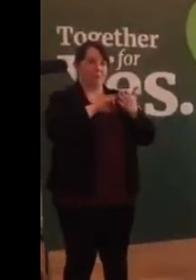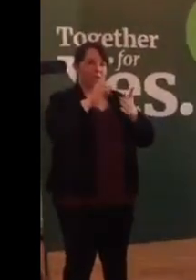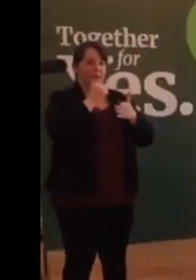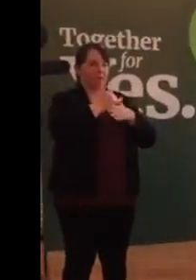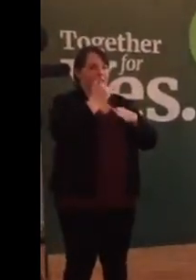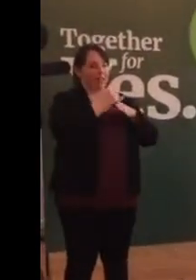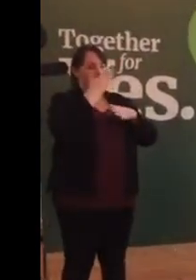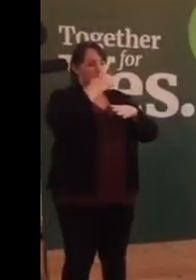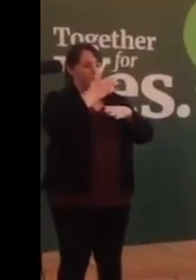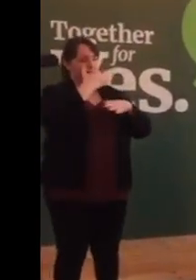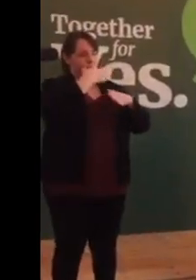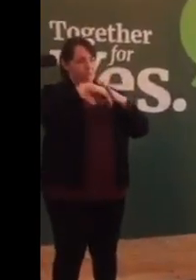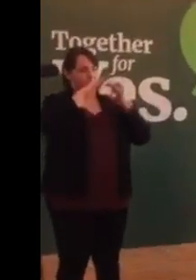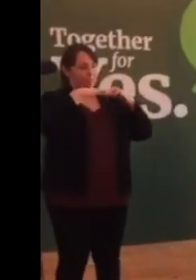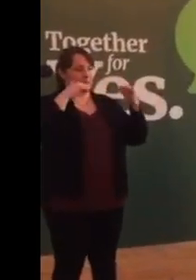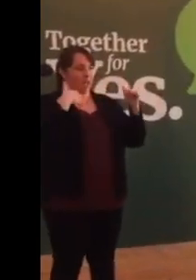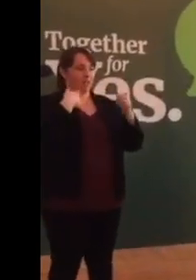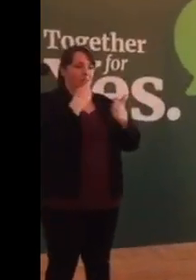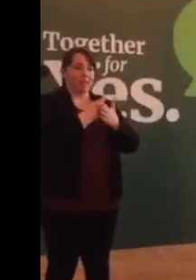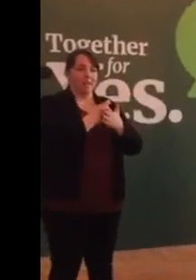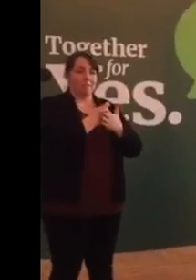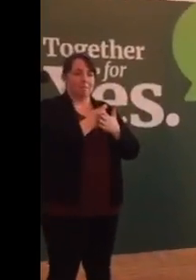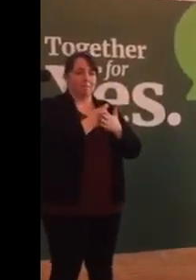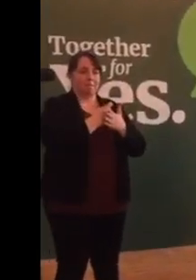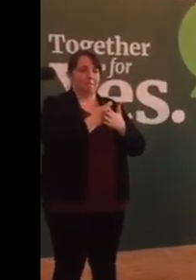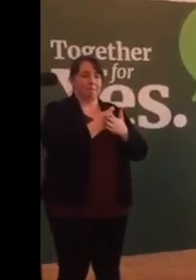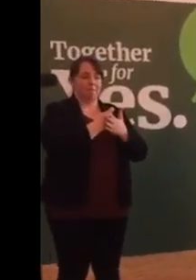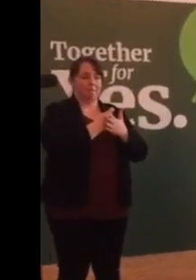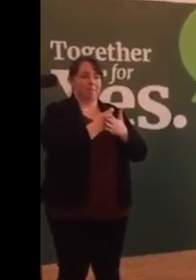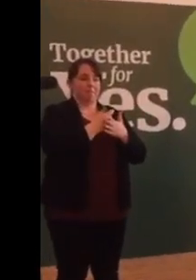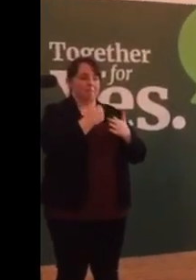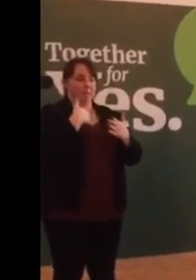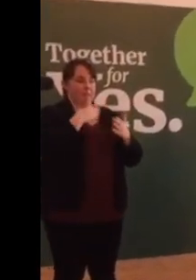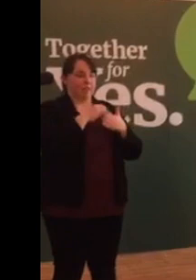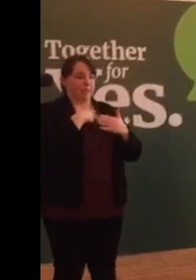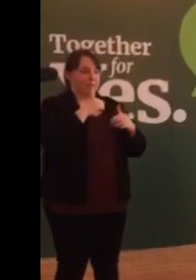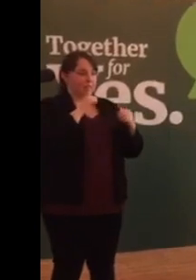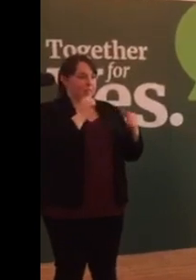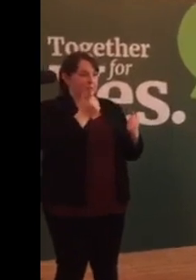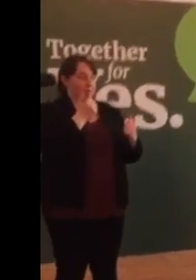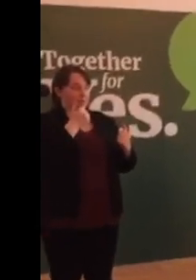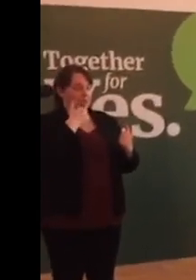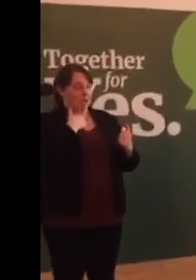time, and members of the Shabbat, including indeed our President and President,